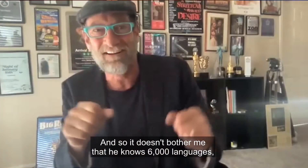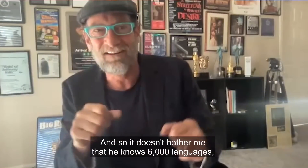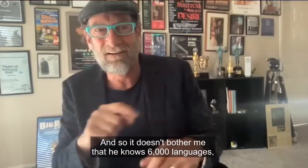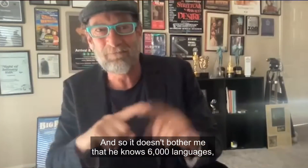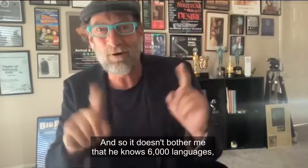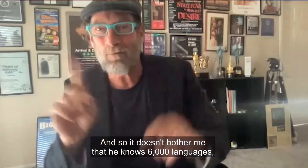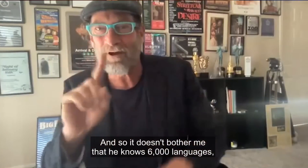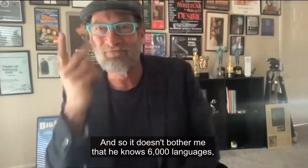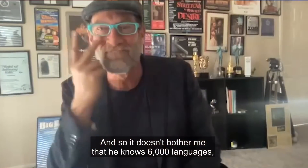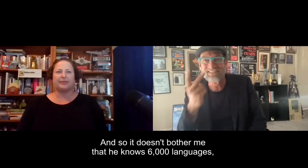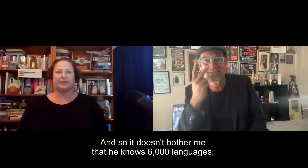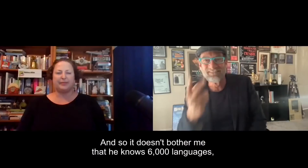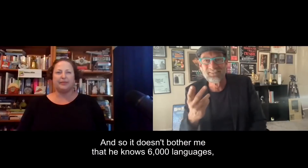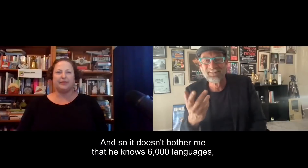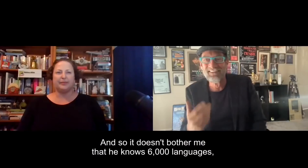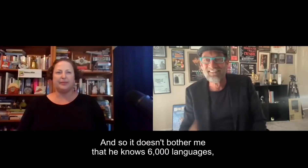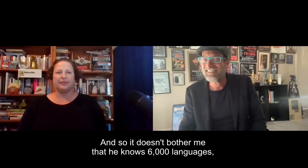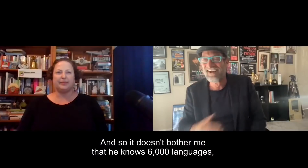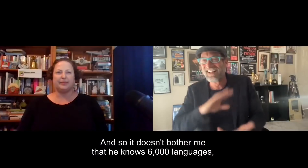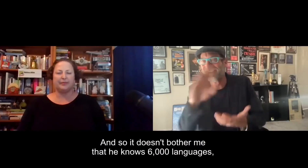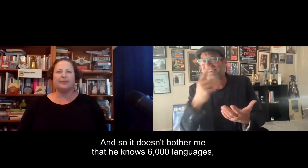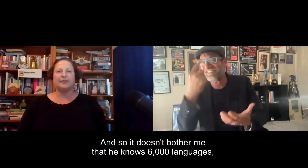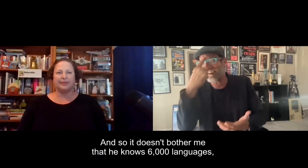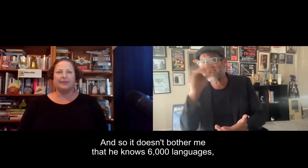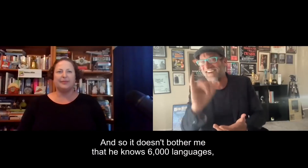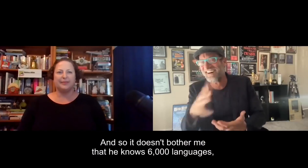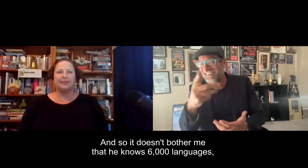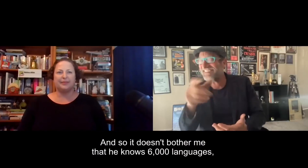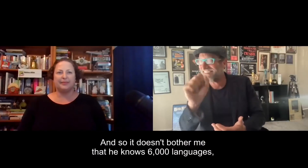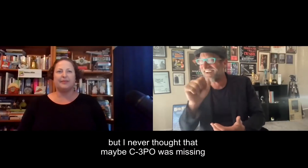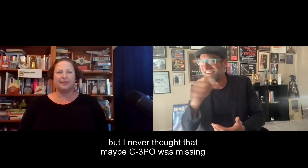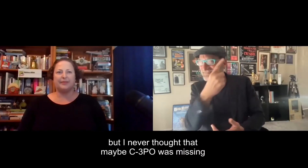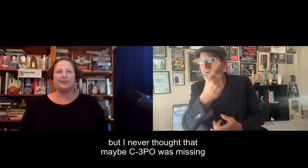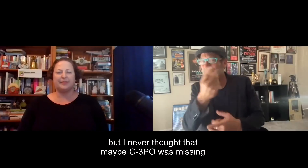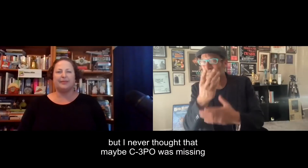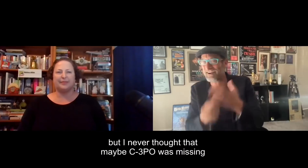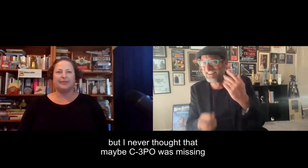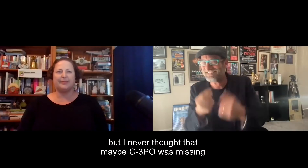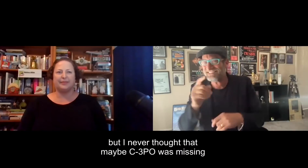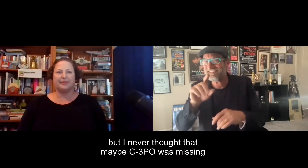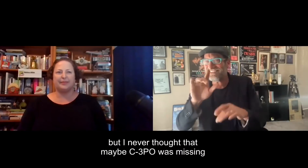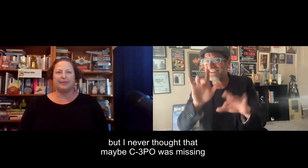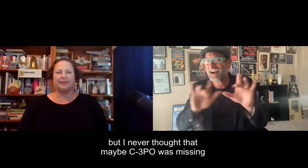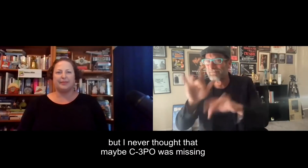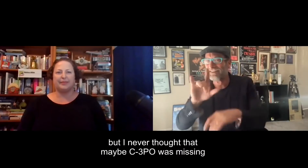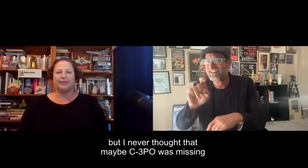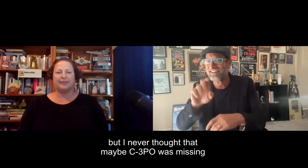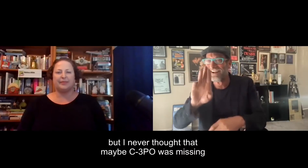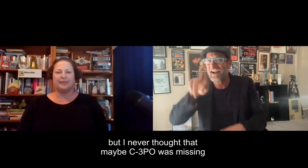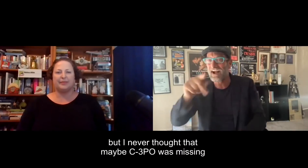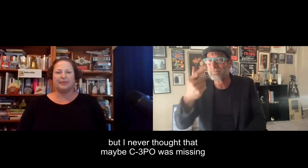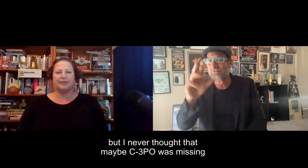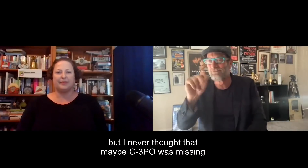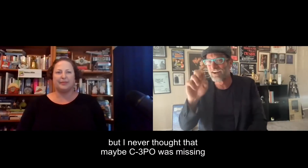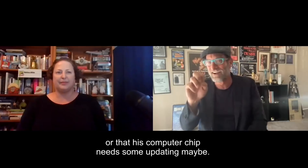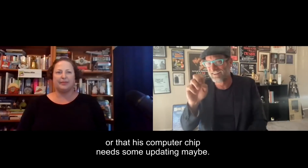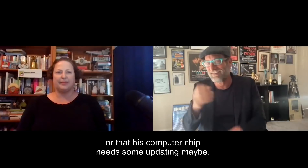so it doesn't bother me that he knows 6,000 languages. But I never thought that maybe C-3PO was missing or that his